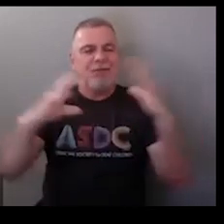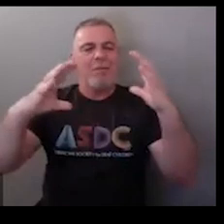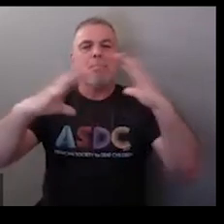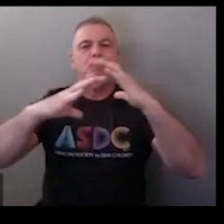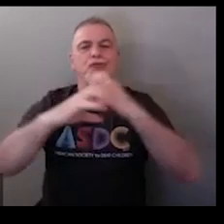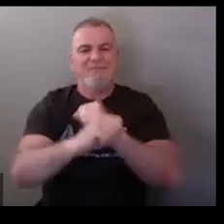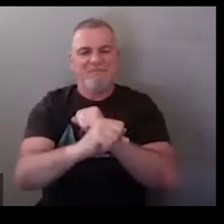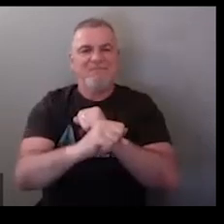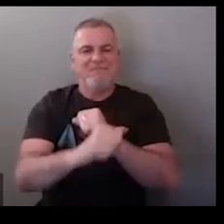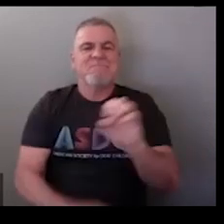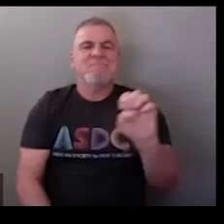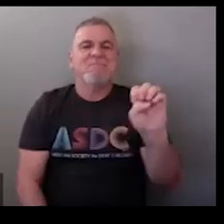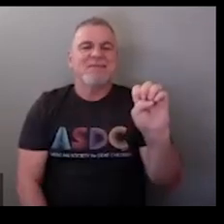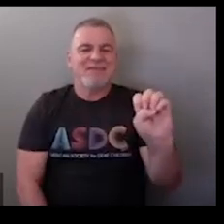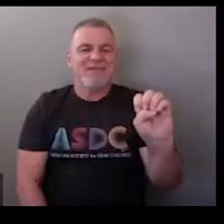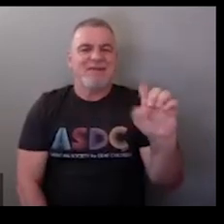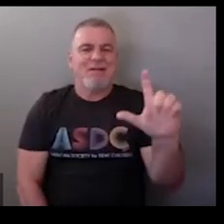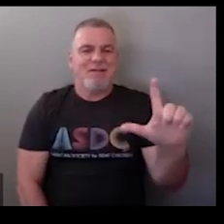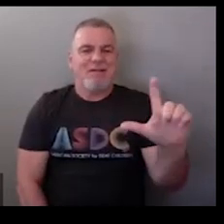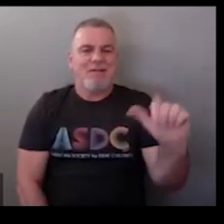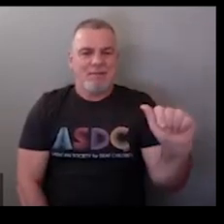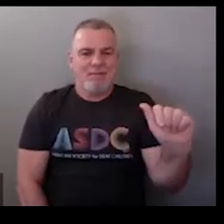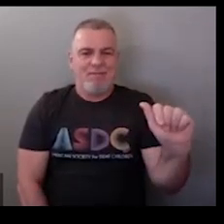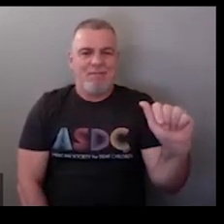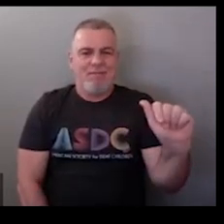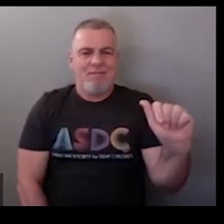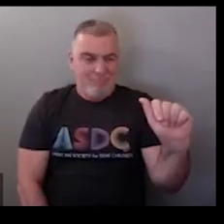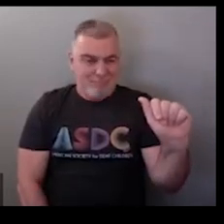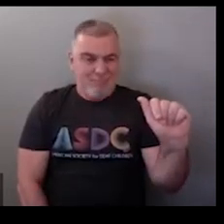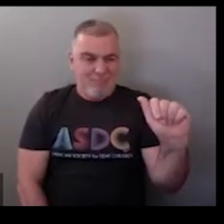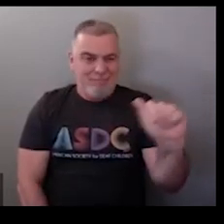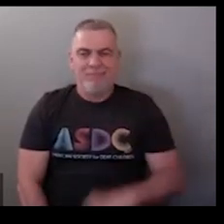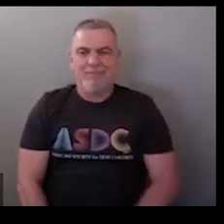and this is the sign for abbreviate e-l-a